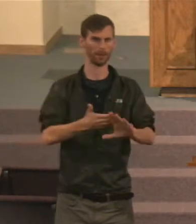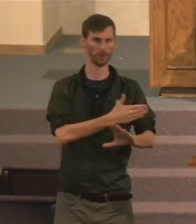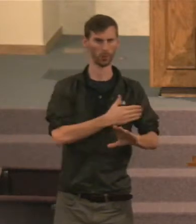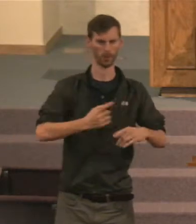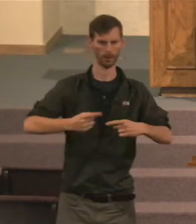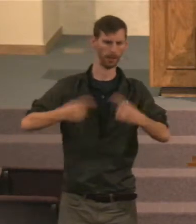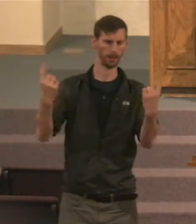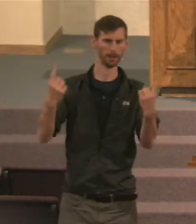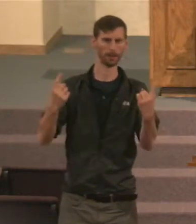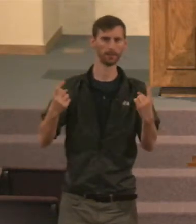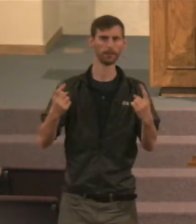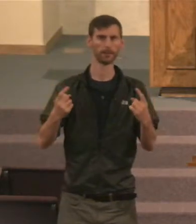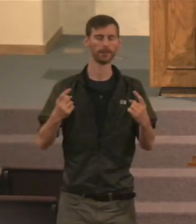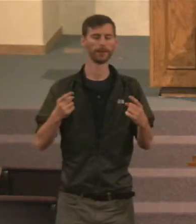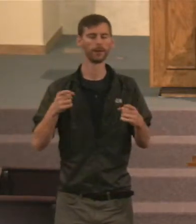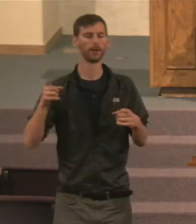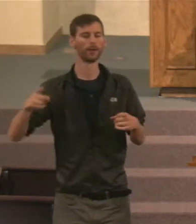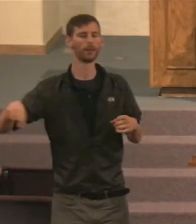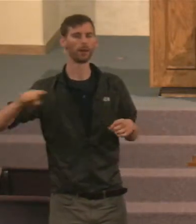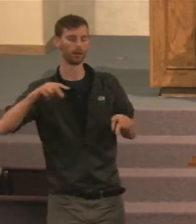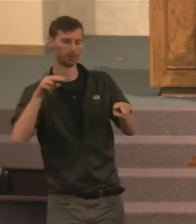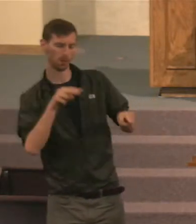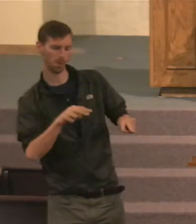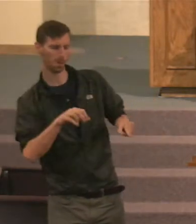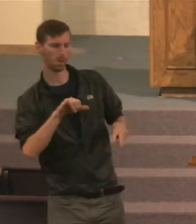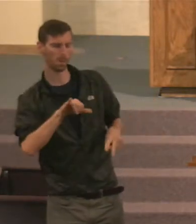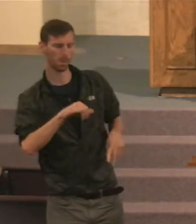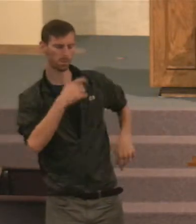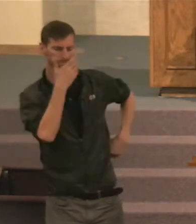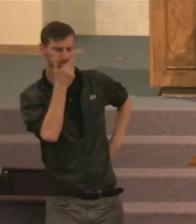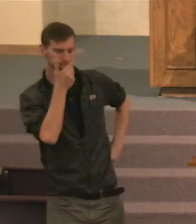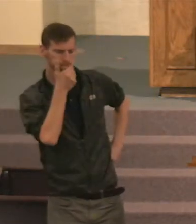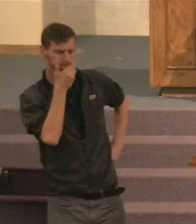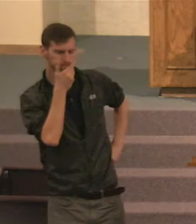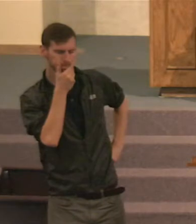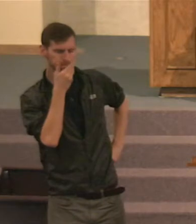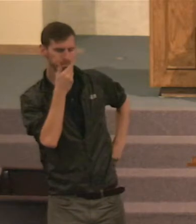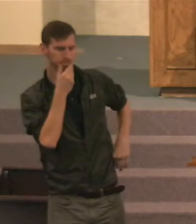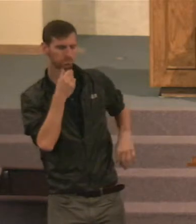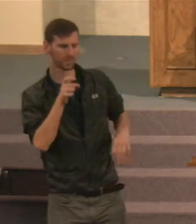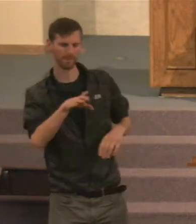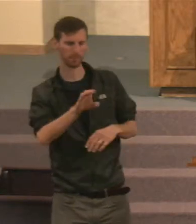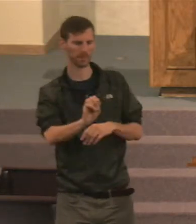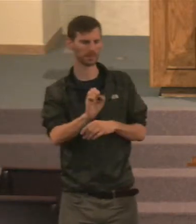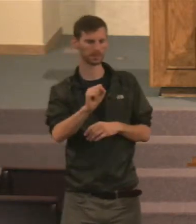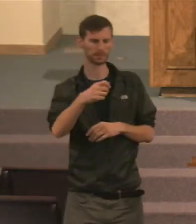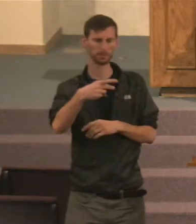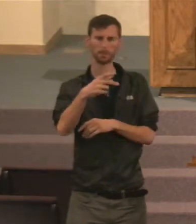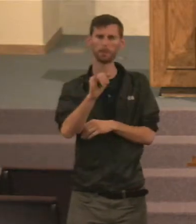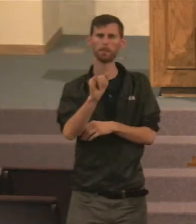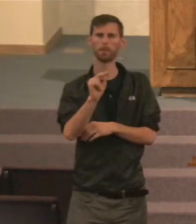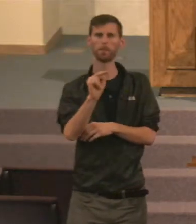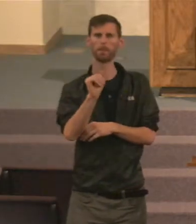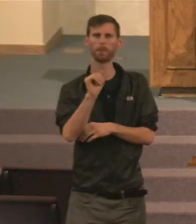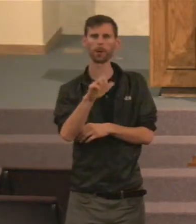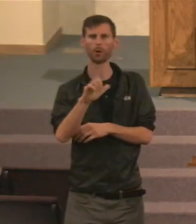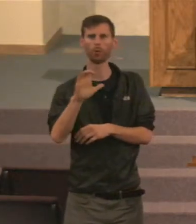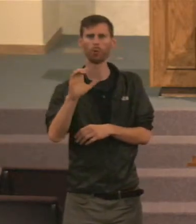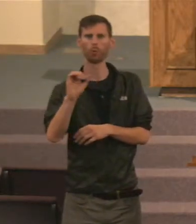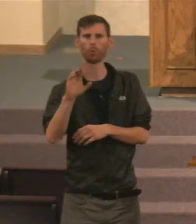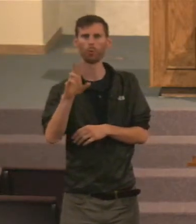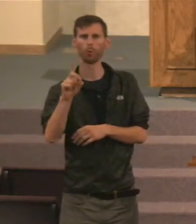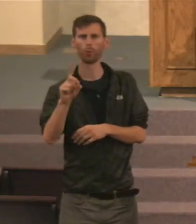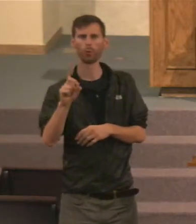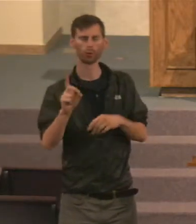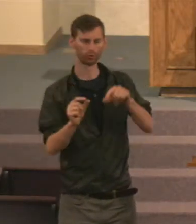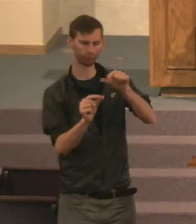They thought that was talking about the spinal nerve. Now, in your back, which even today, we call